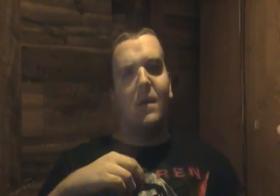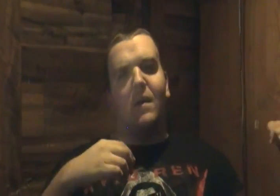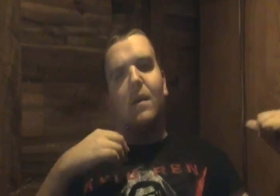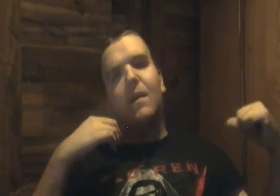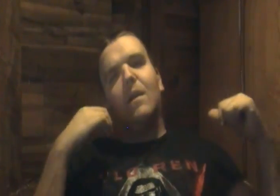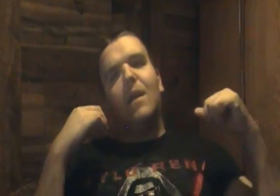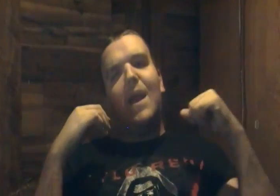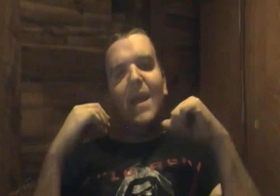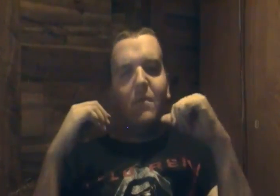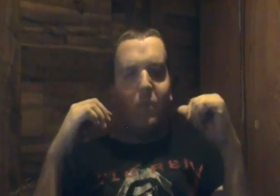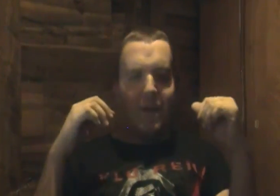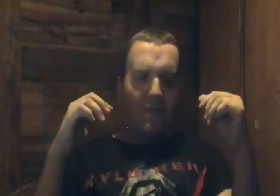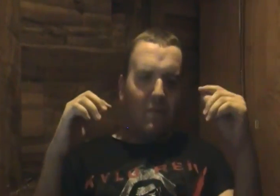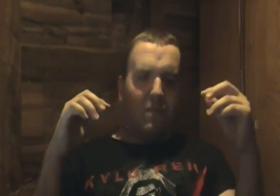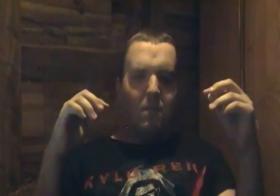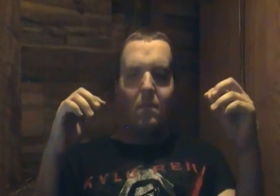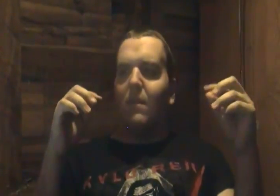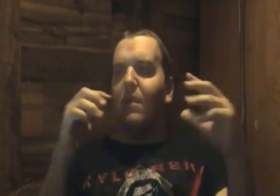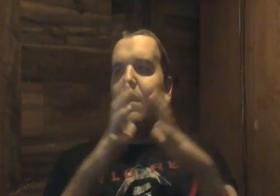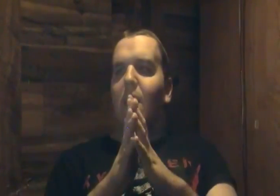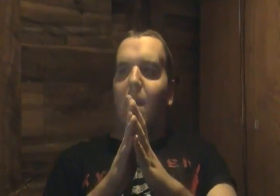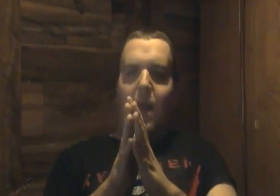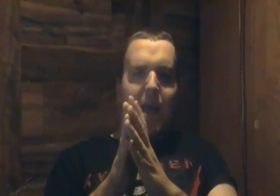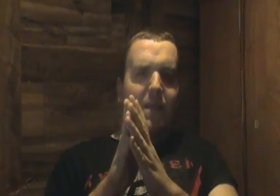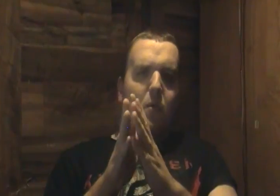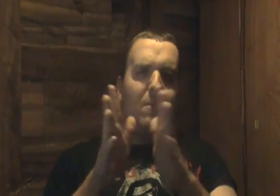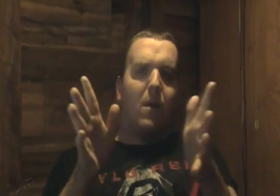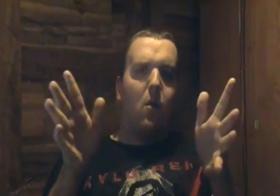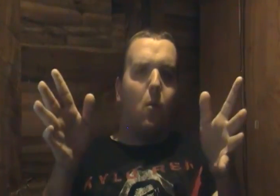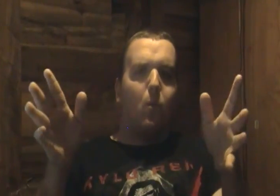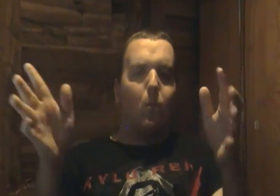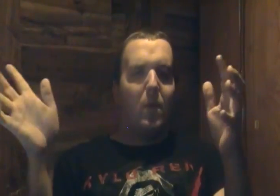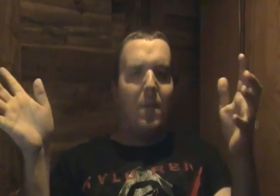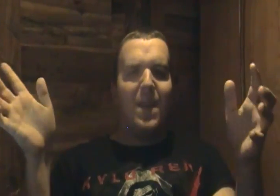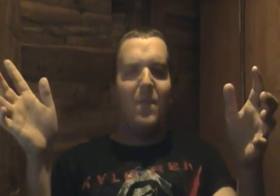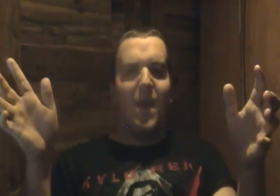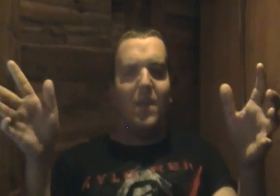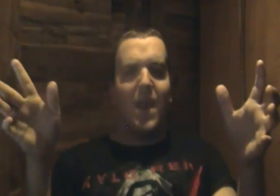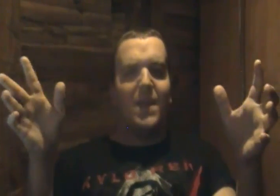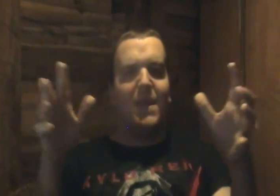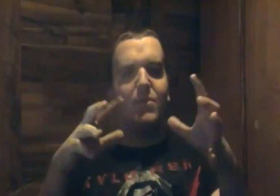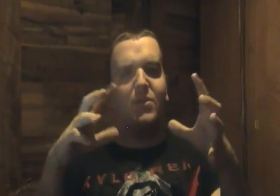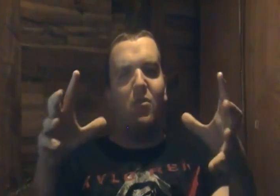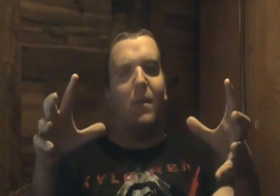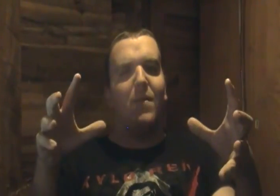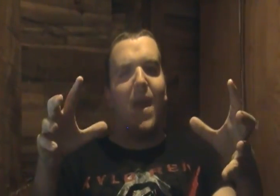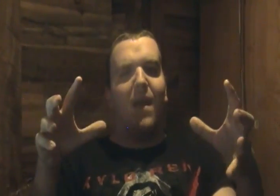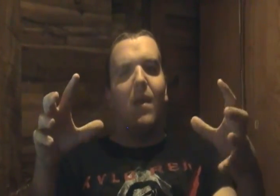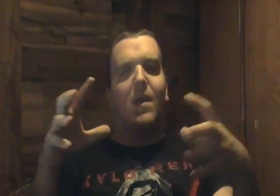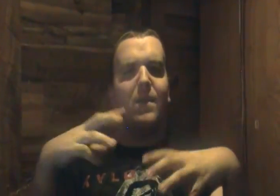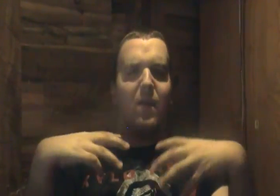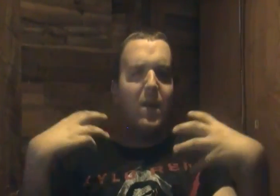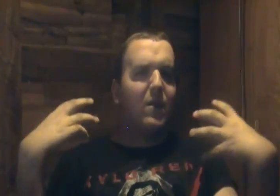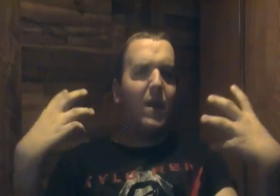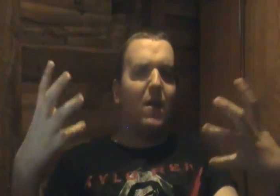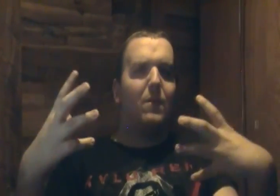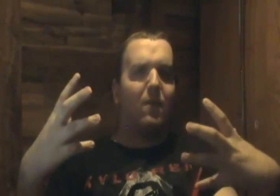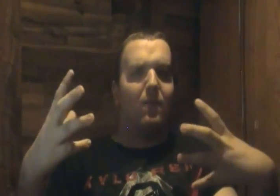and what and lo and behold the minute that they tell zuma that they're here to help their